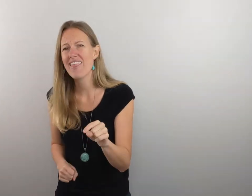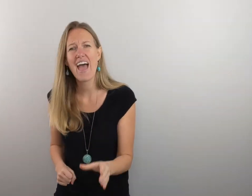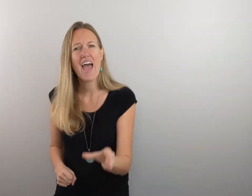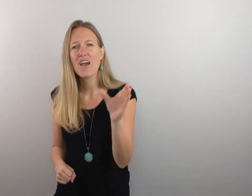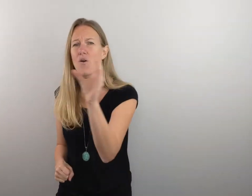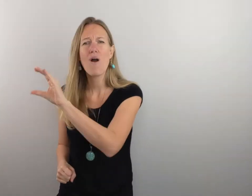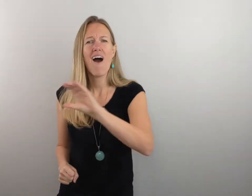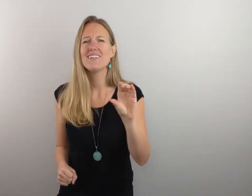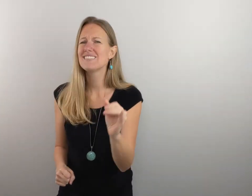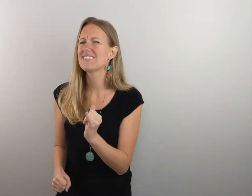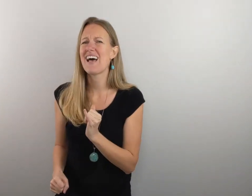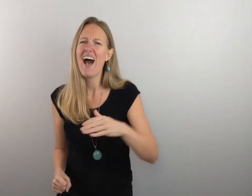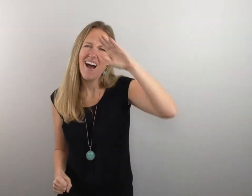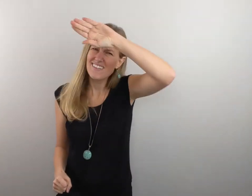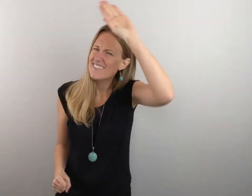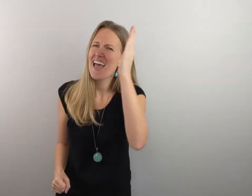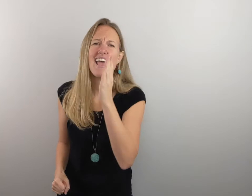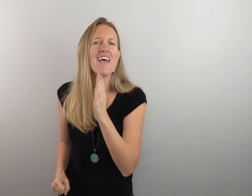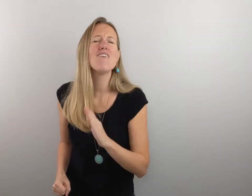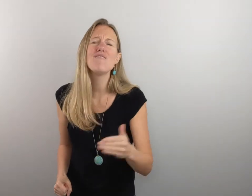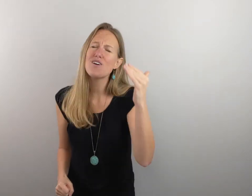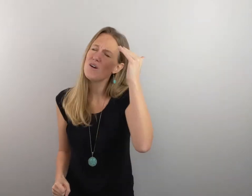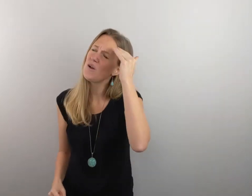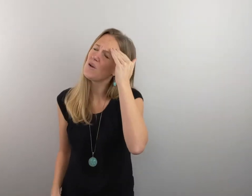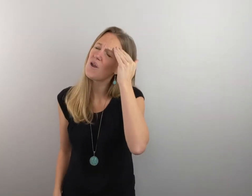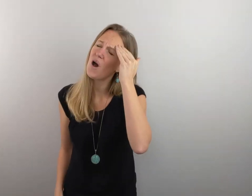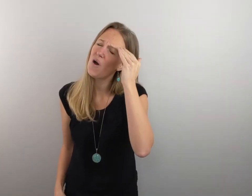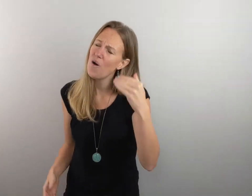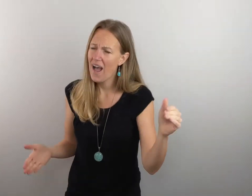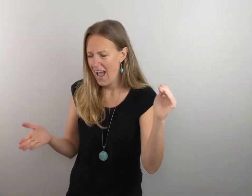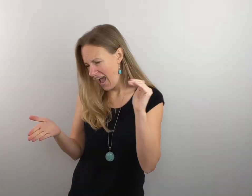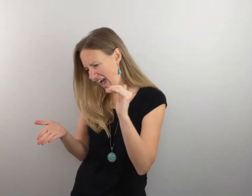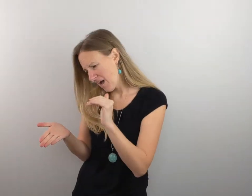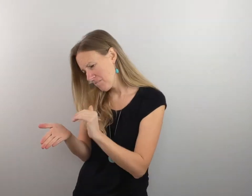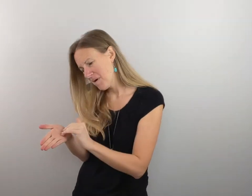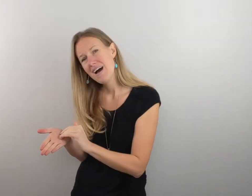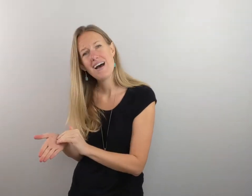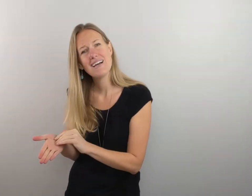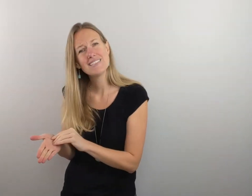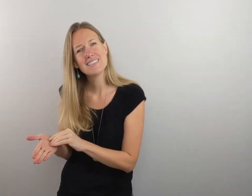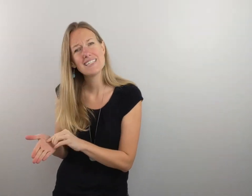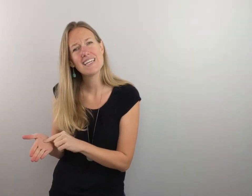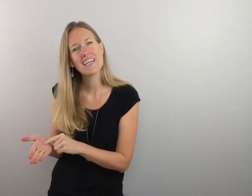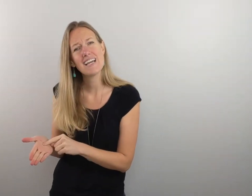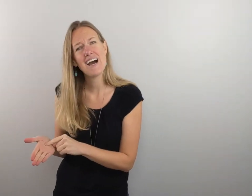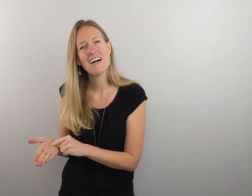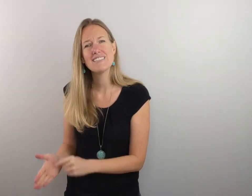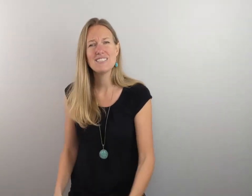that cross. I'll never know how much it cost